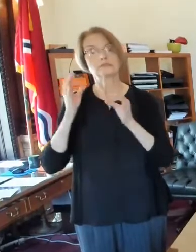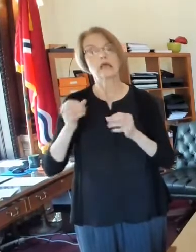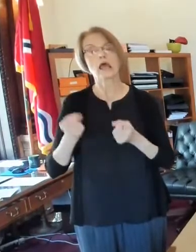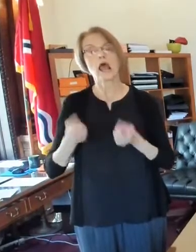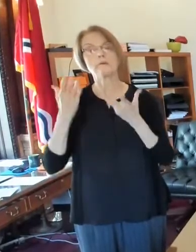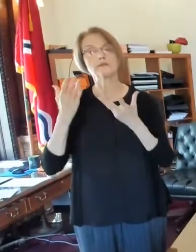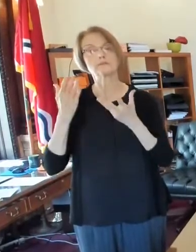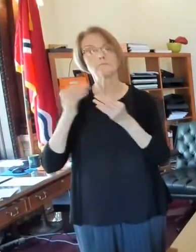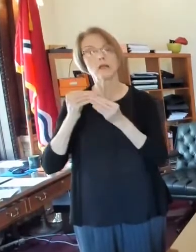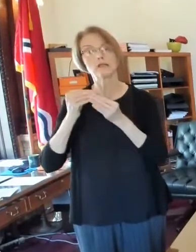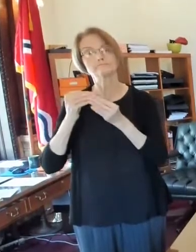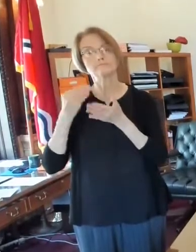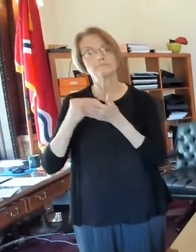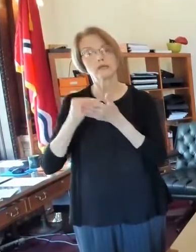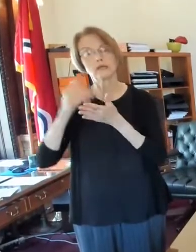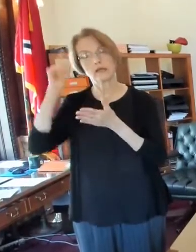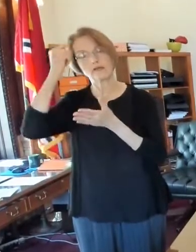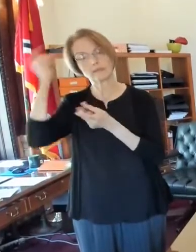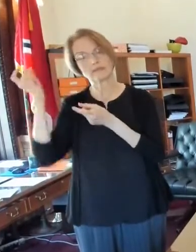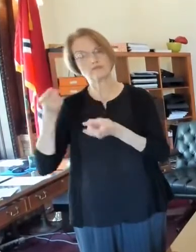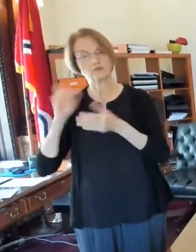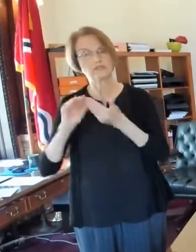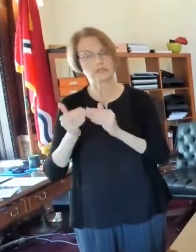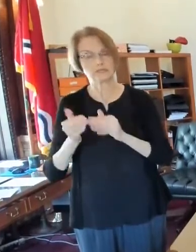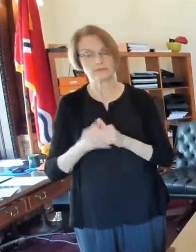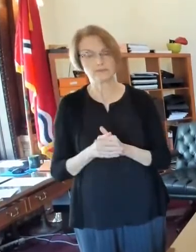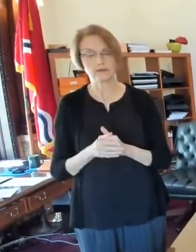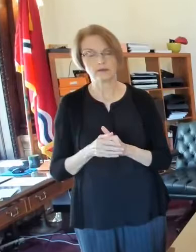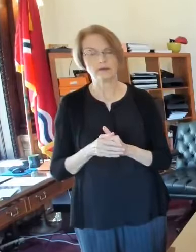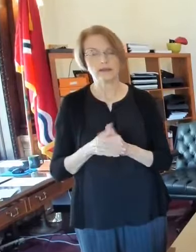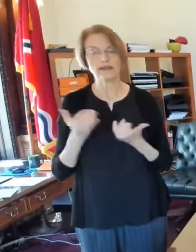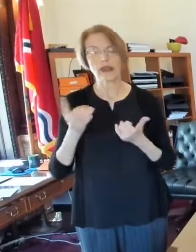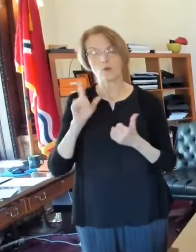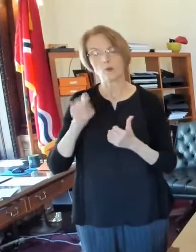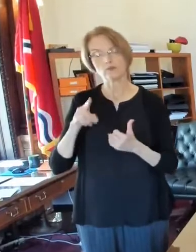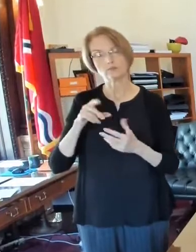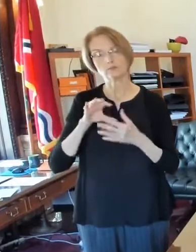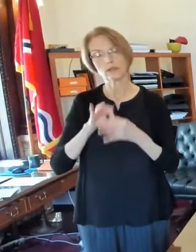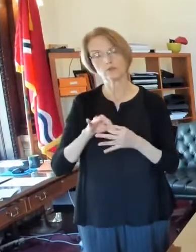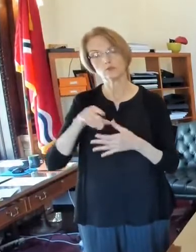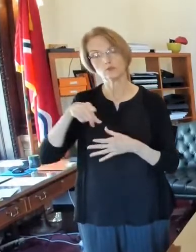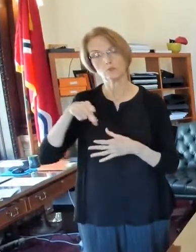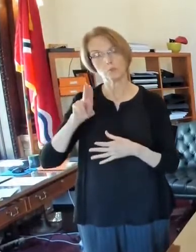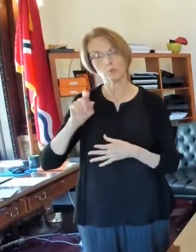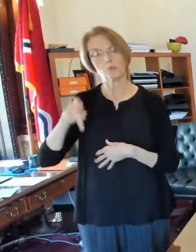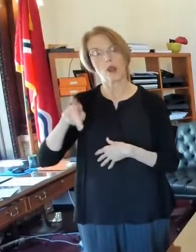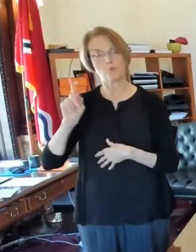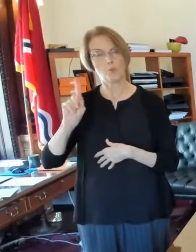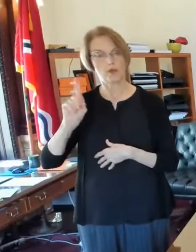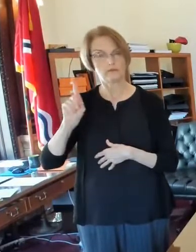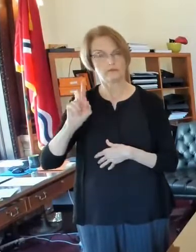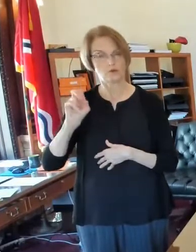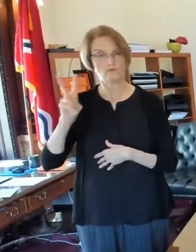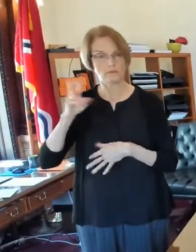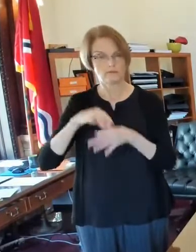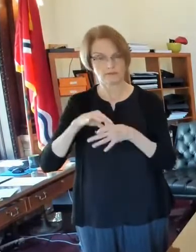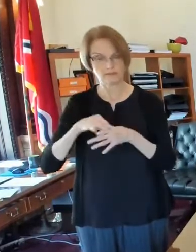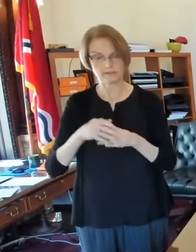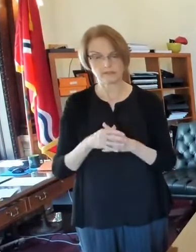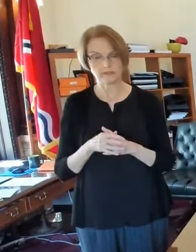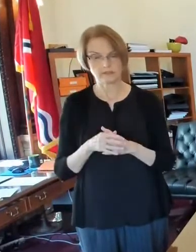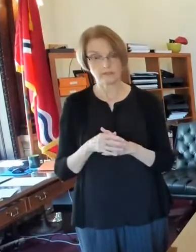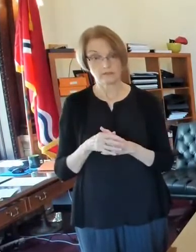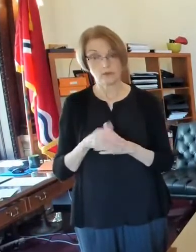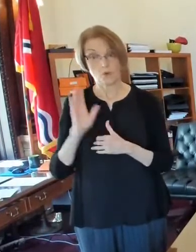please do that. Got a question about Prop 1 on the ballot this, uh, November, Mayor, and what it would mean for jobs in the